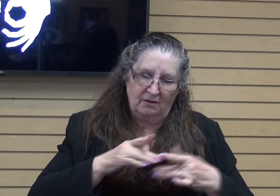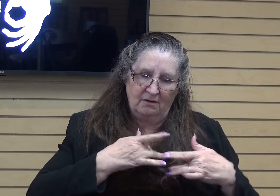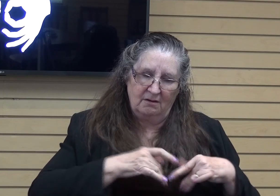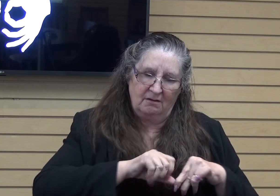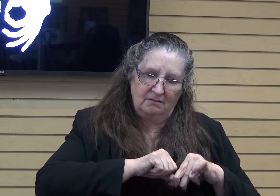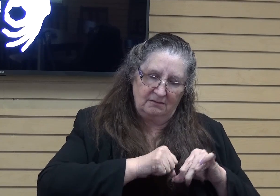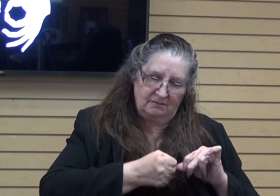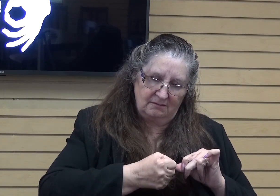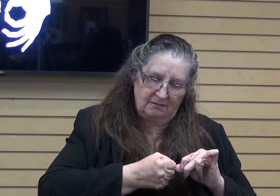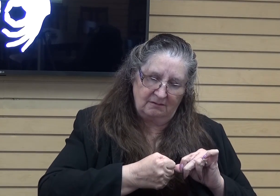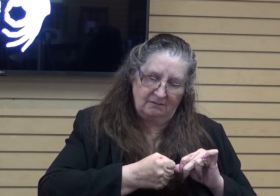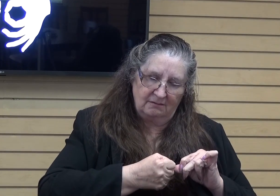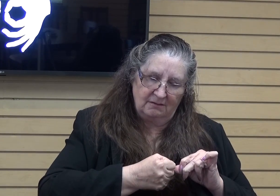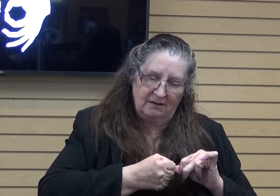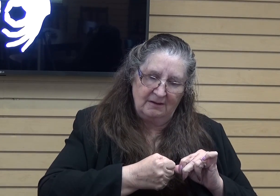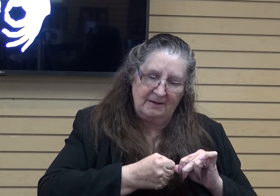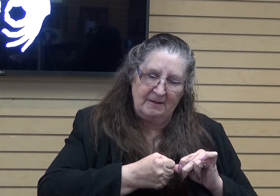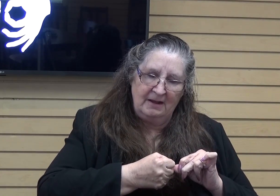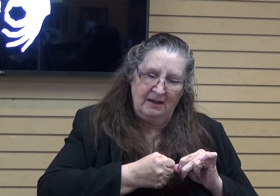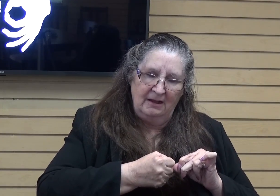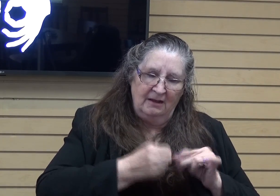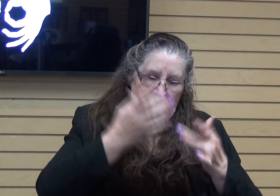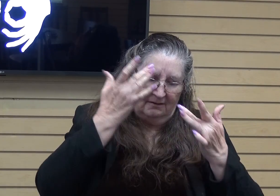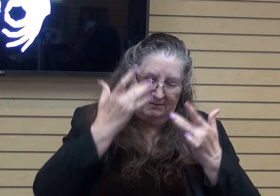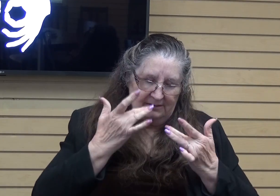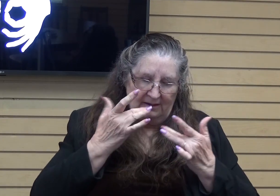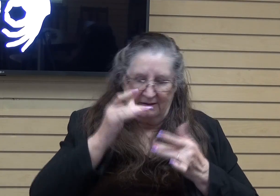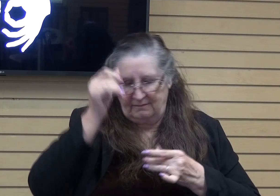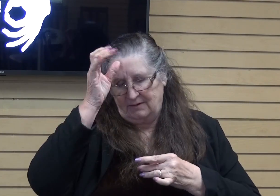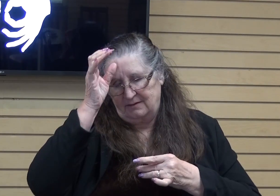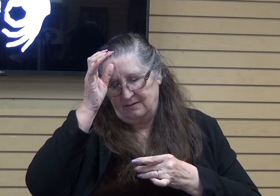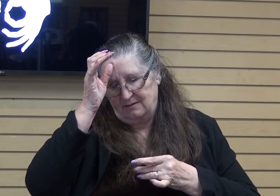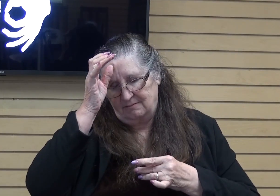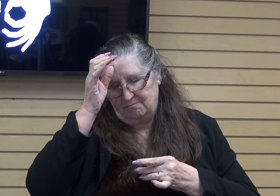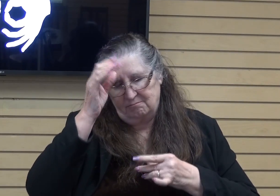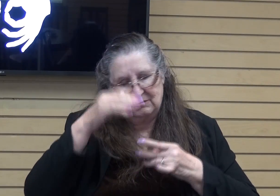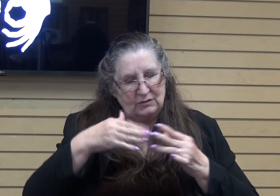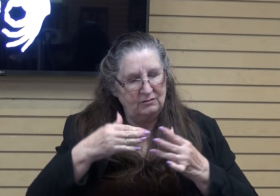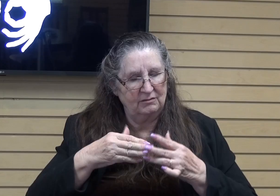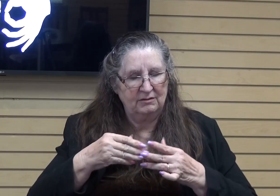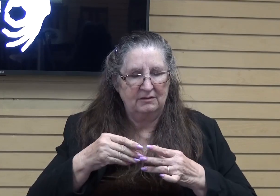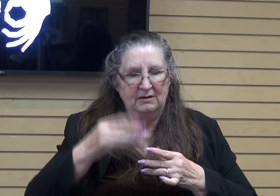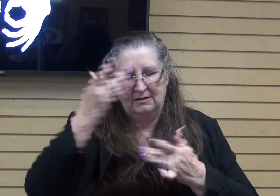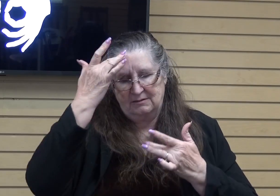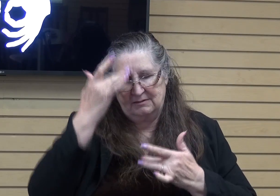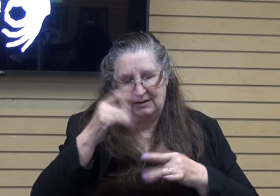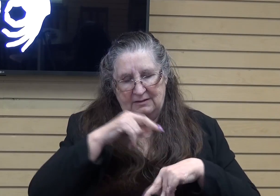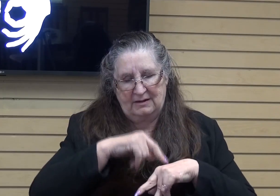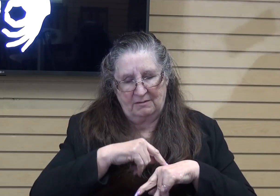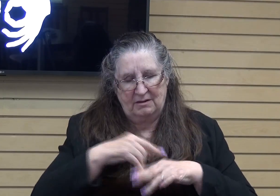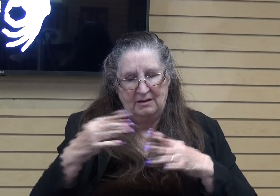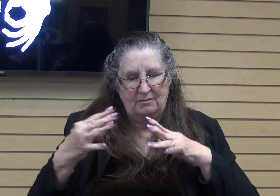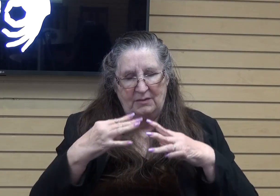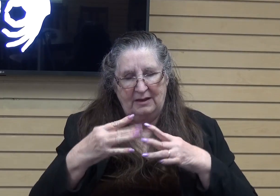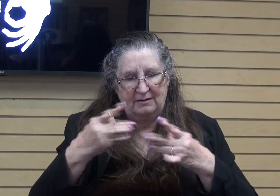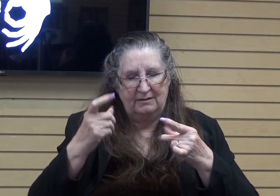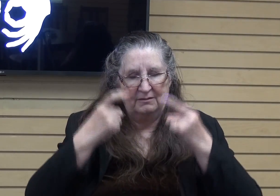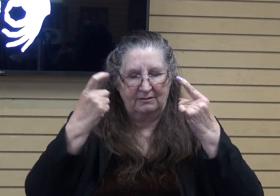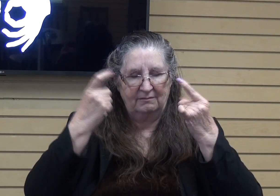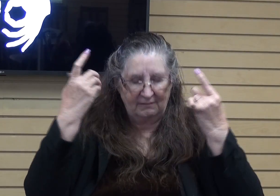our heartache, our just, um, sad father, but we, even in those times of sadness, the battle's been won. You're good. You're going to